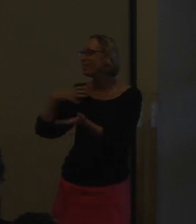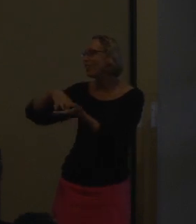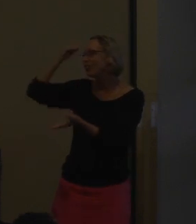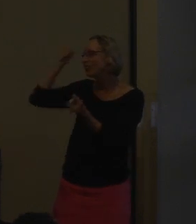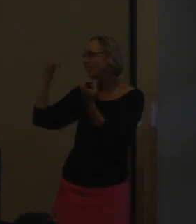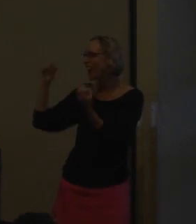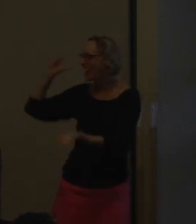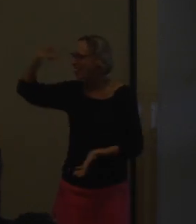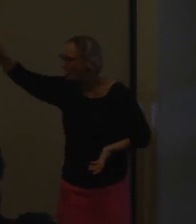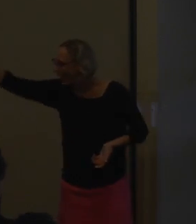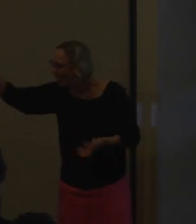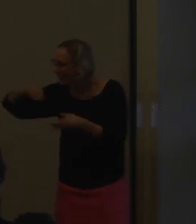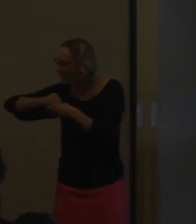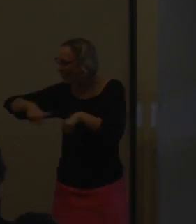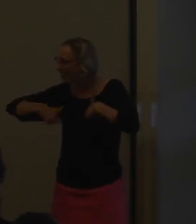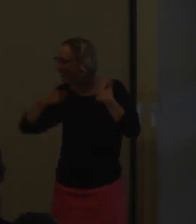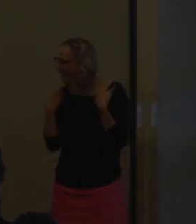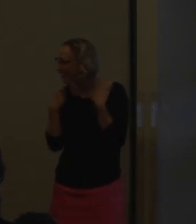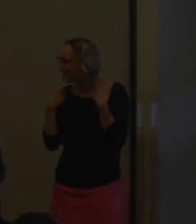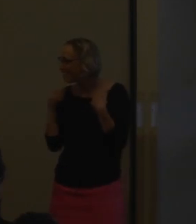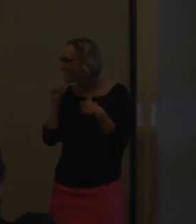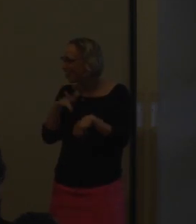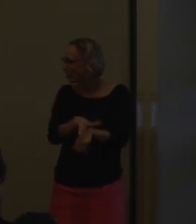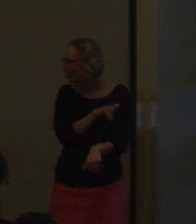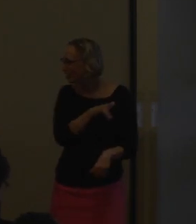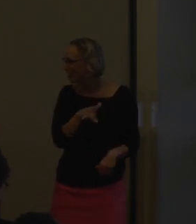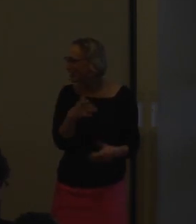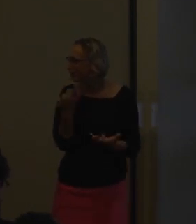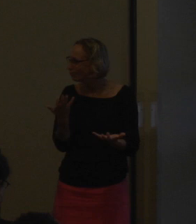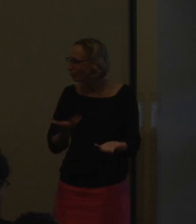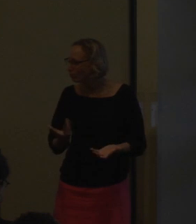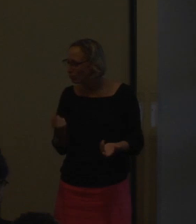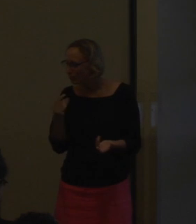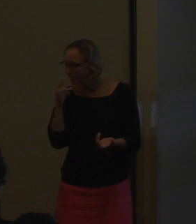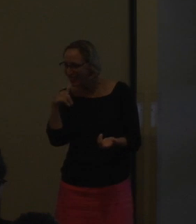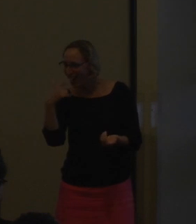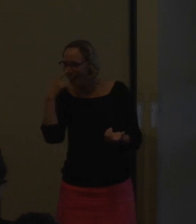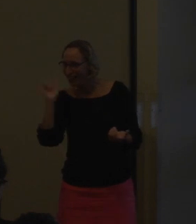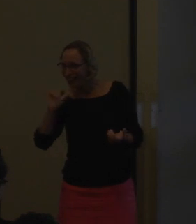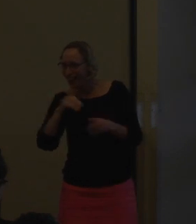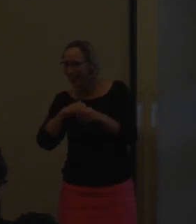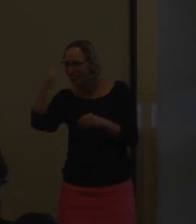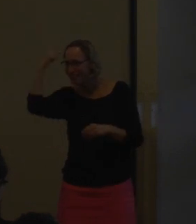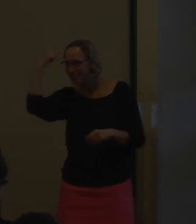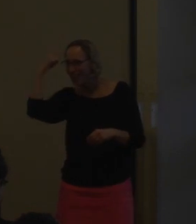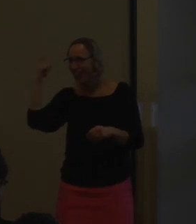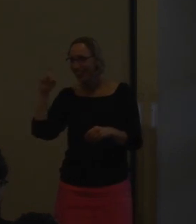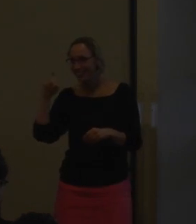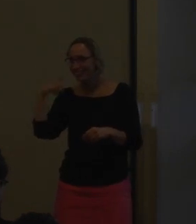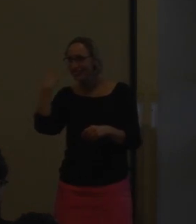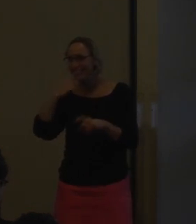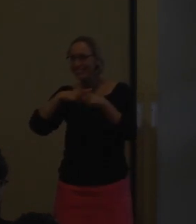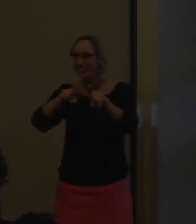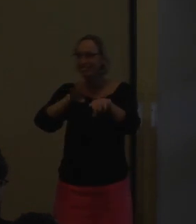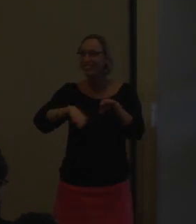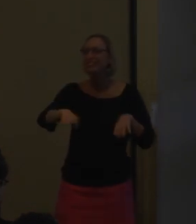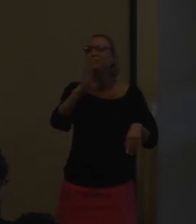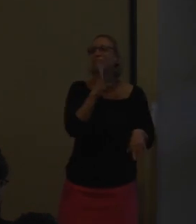look like? And if we learn sign language later in life, not early, what does that look like in the brain? Does it look